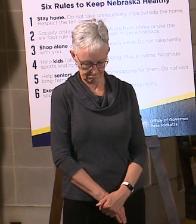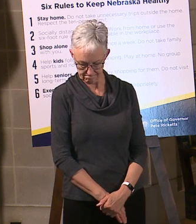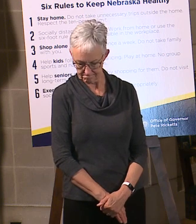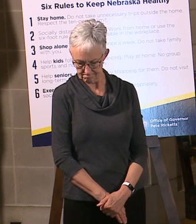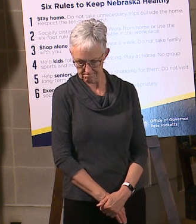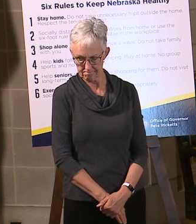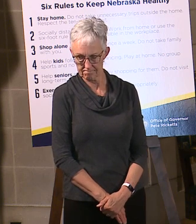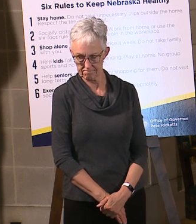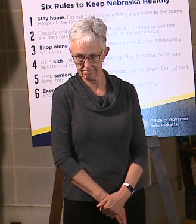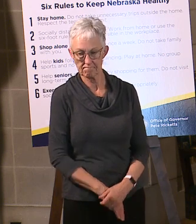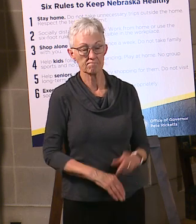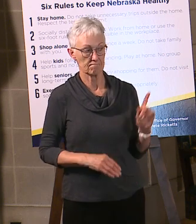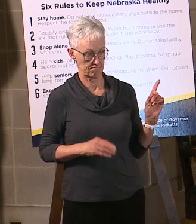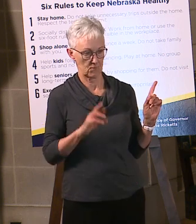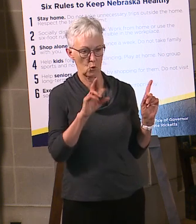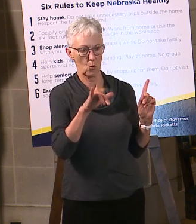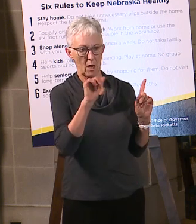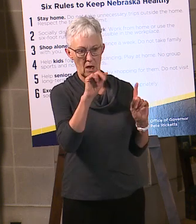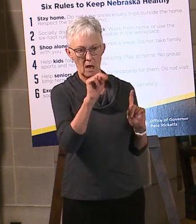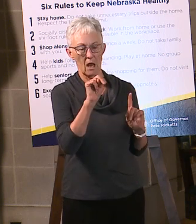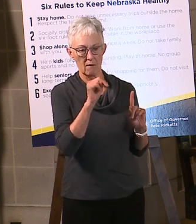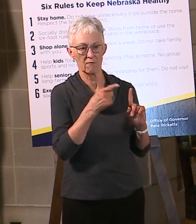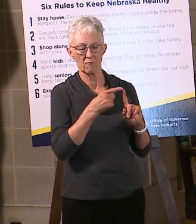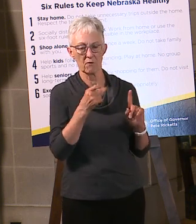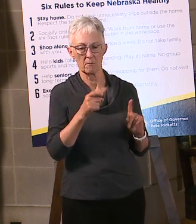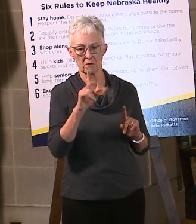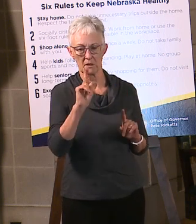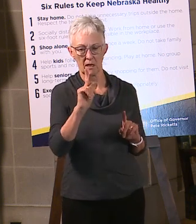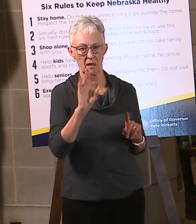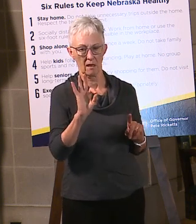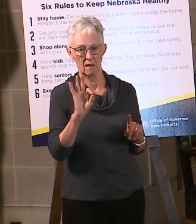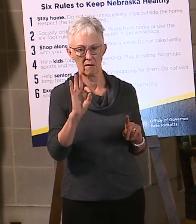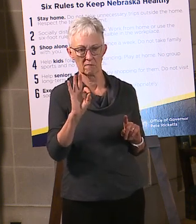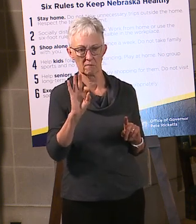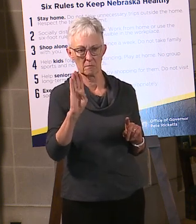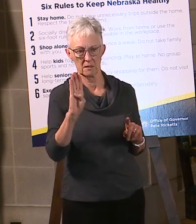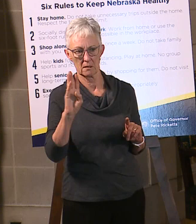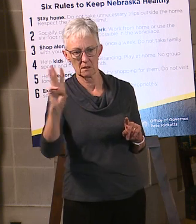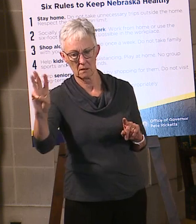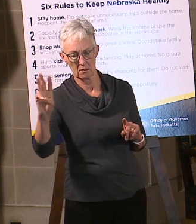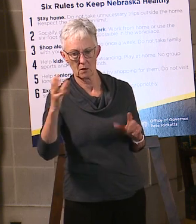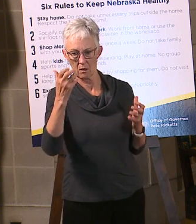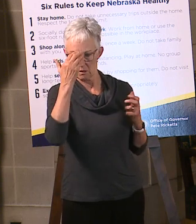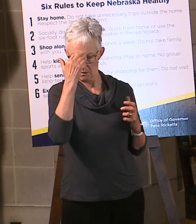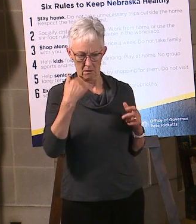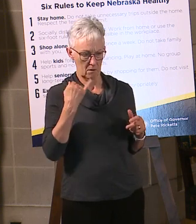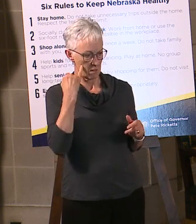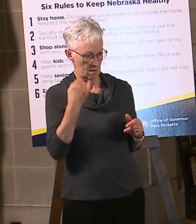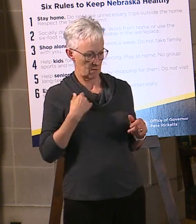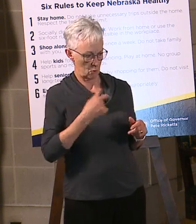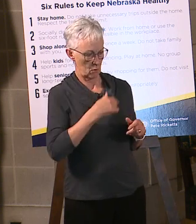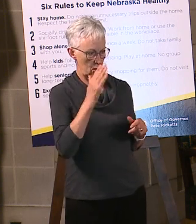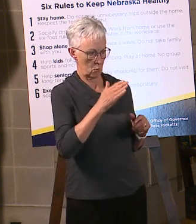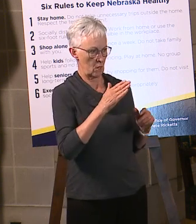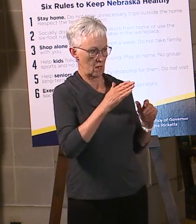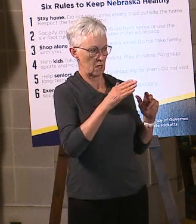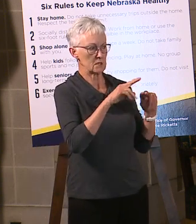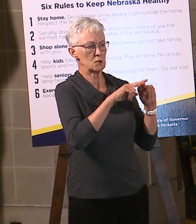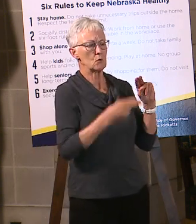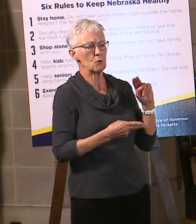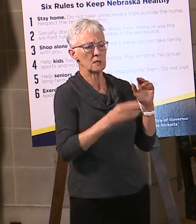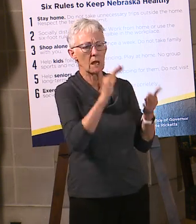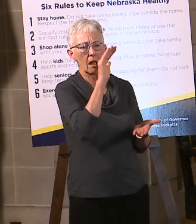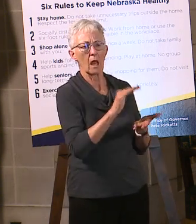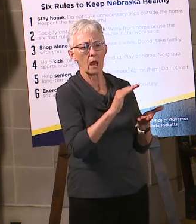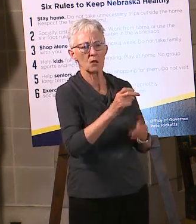number of cases is going down. Ryan Boyd from KFGW wants to know if we're looking at loosening restrictions in the Central Public Health District, because, again, this is where